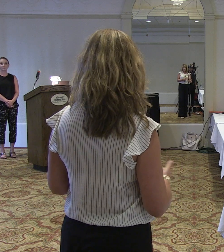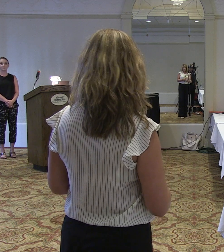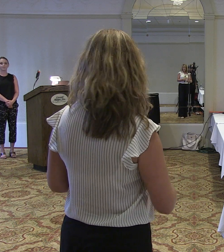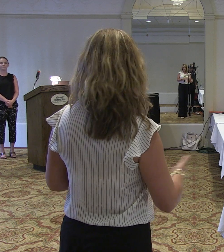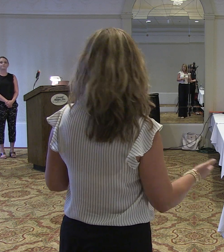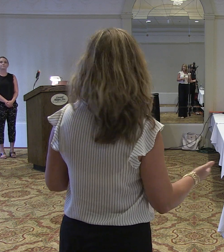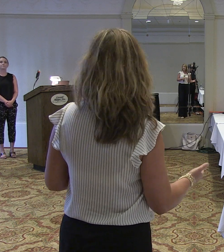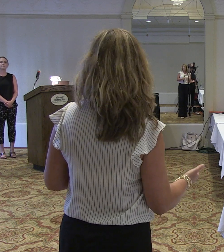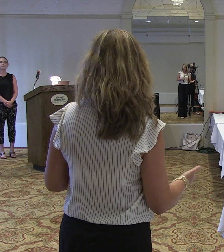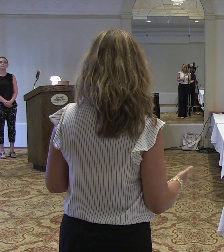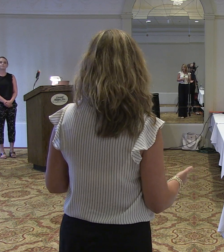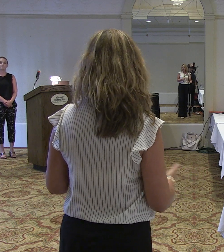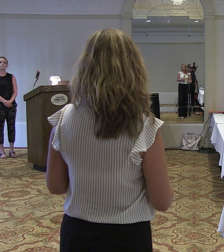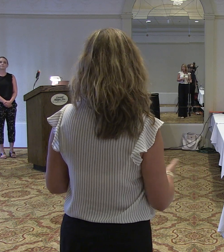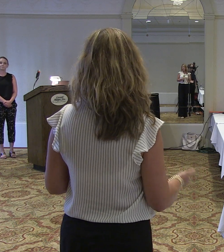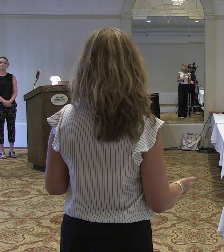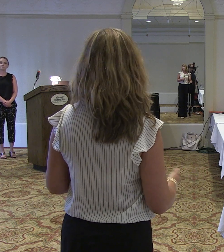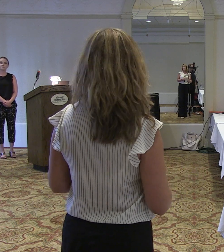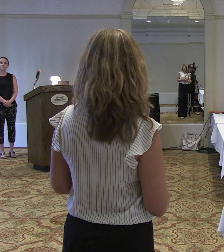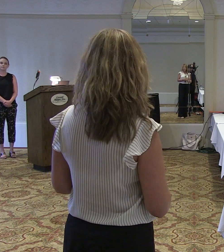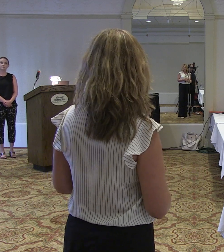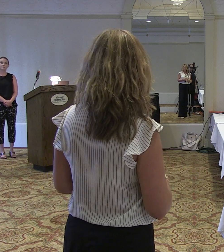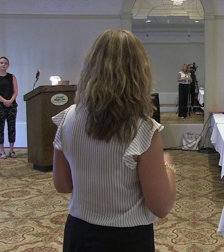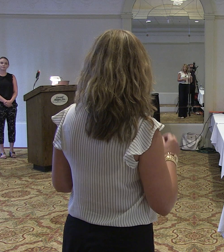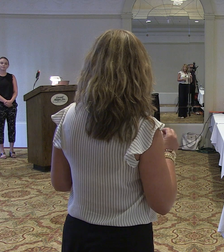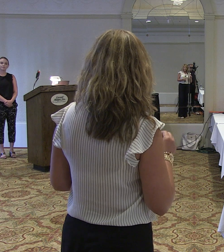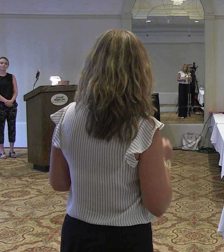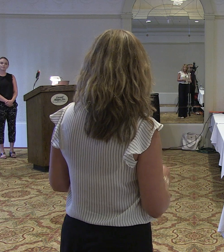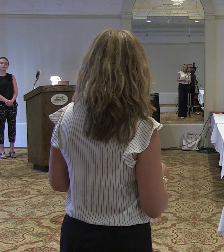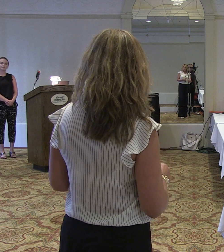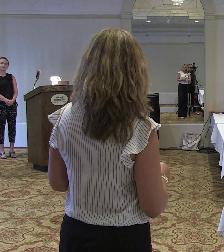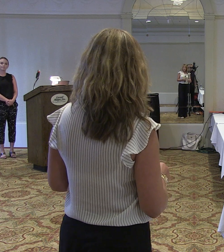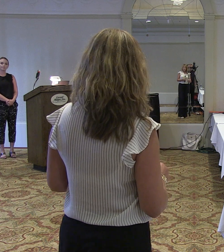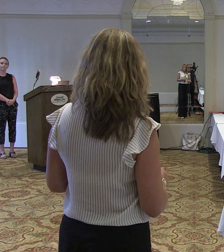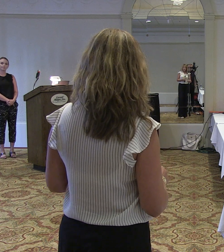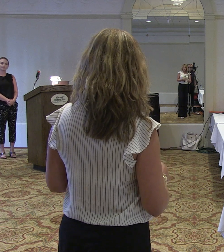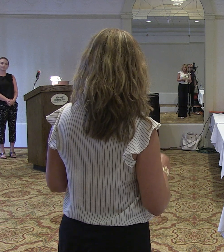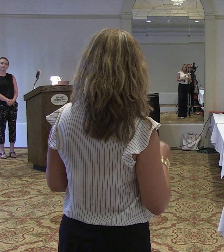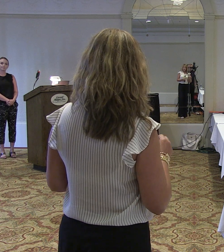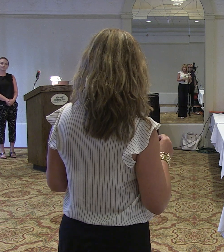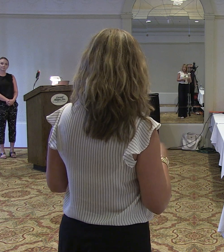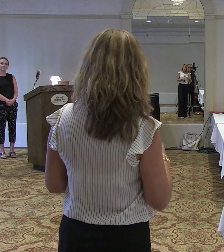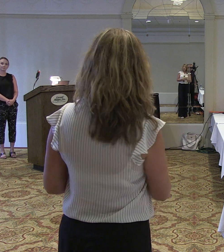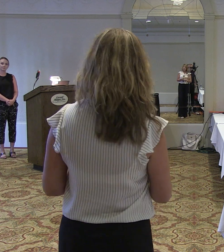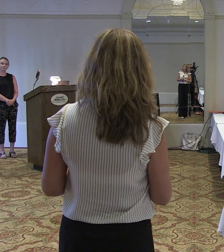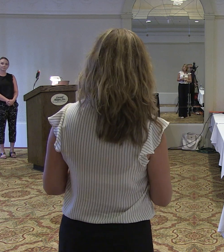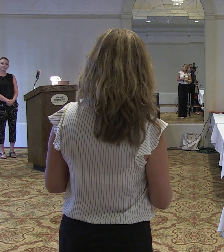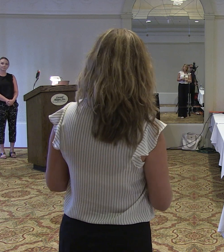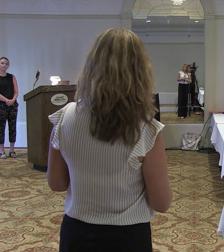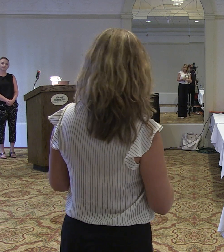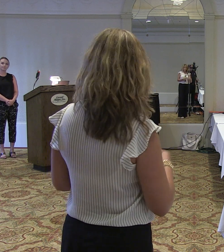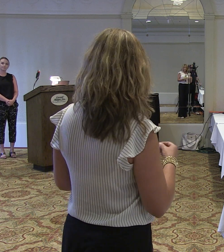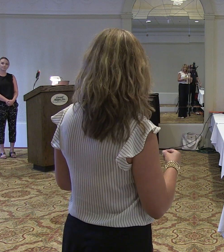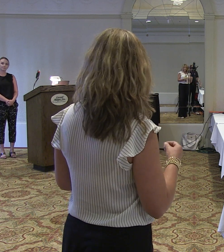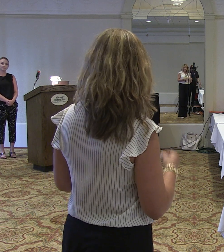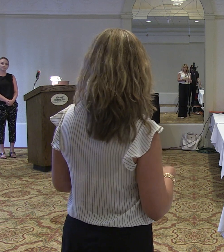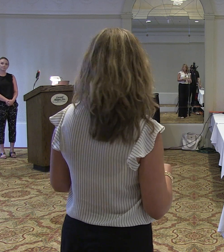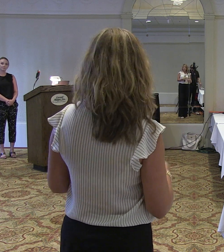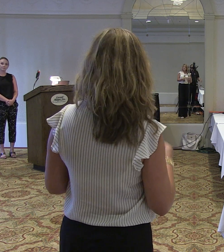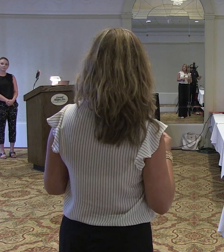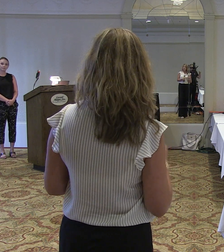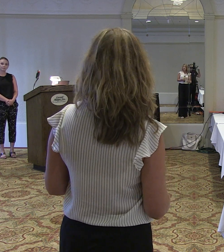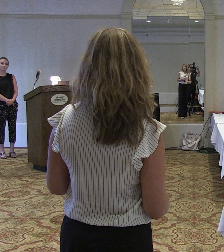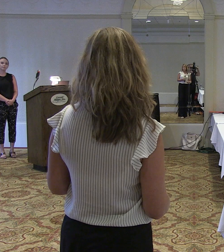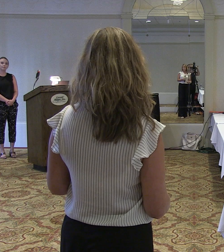they would have to be medically impaired in order for that account but we would like to consider what i would like for you to consider is when they are